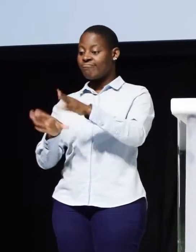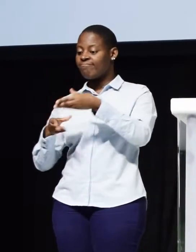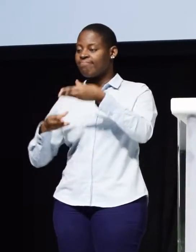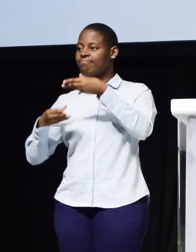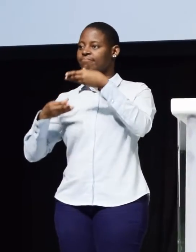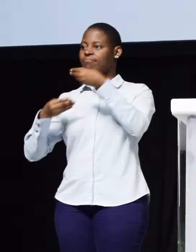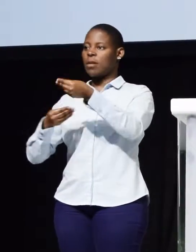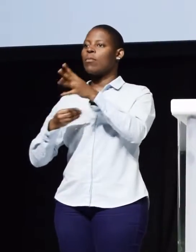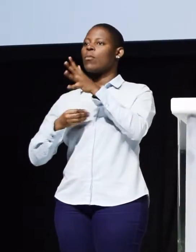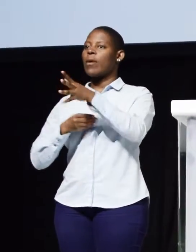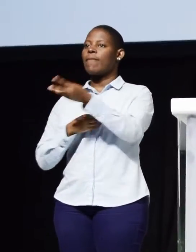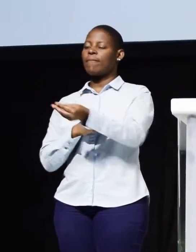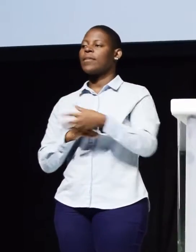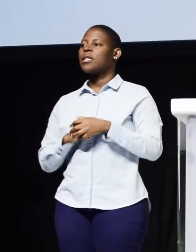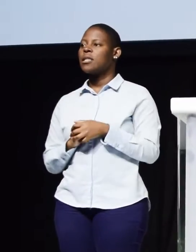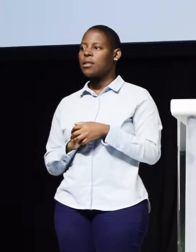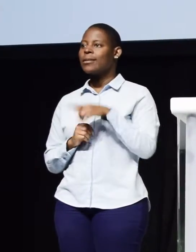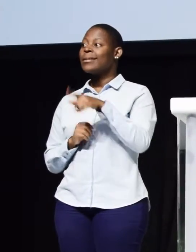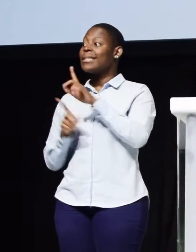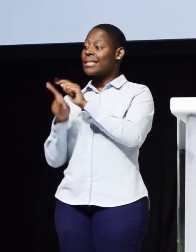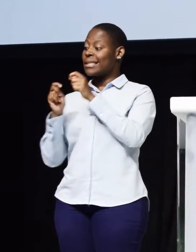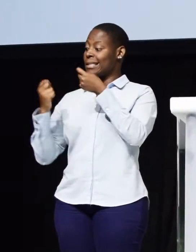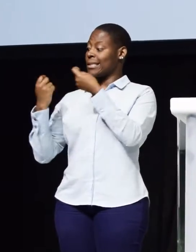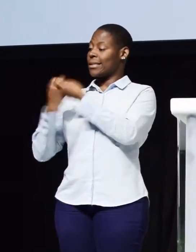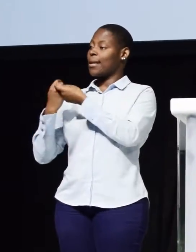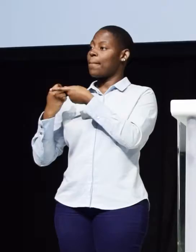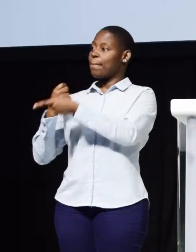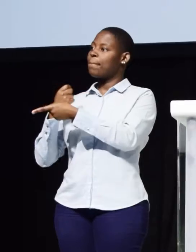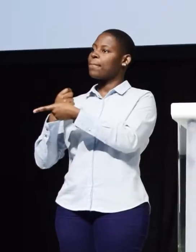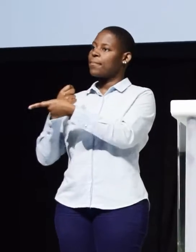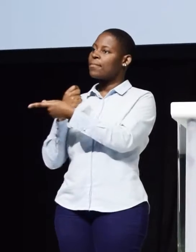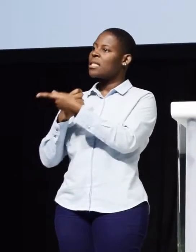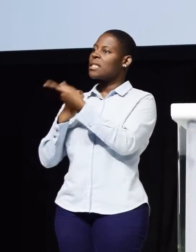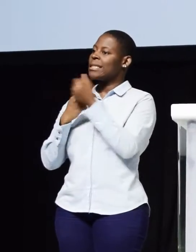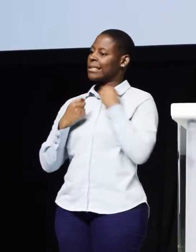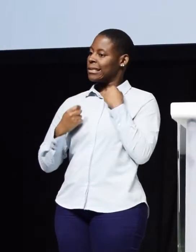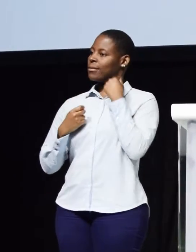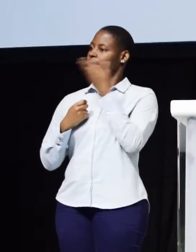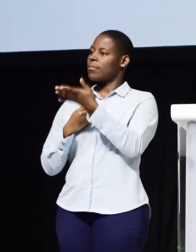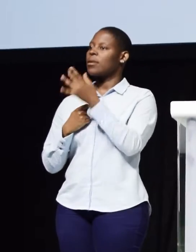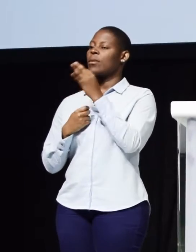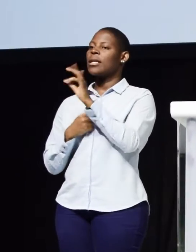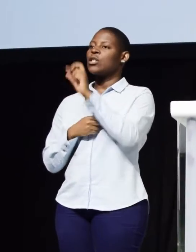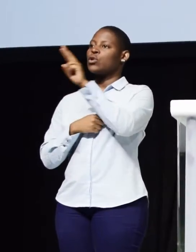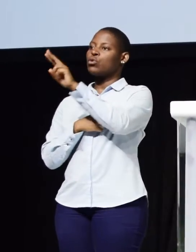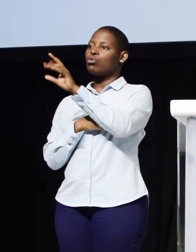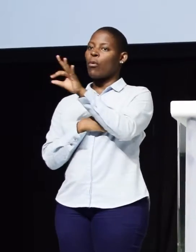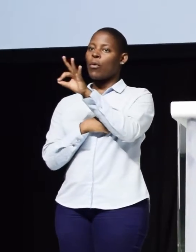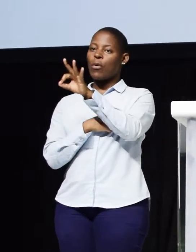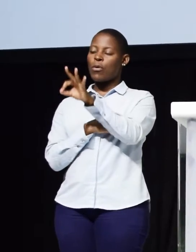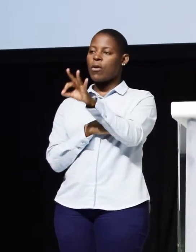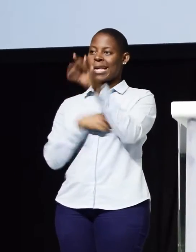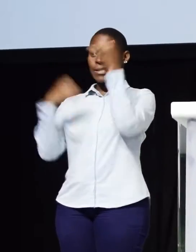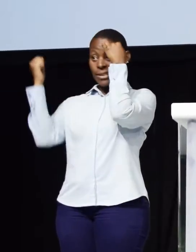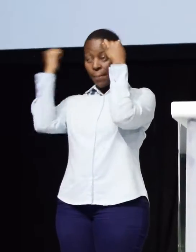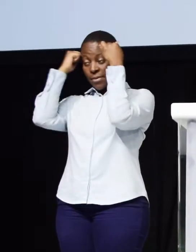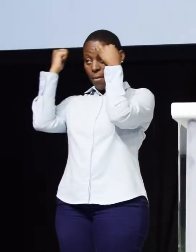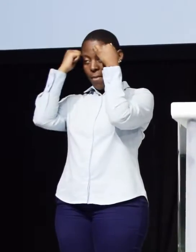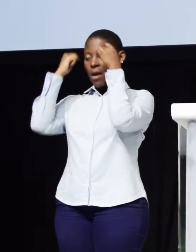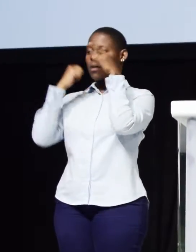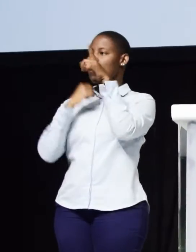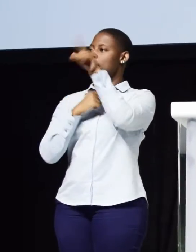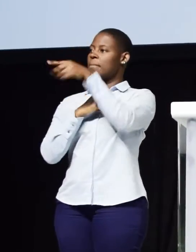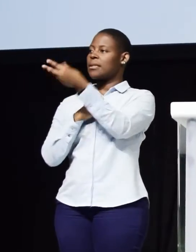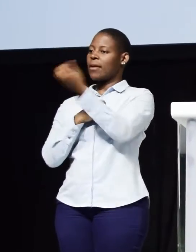us. We are giving that team until the 23rd of September where from then